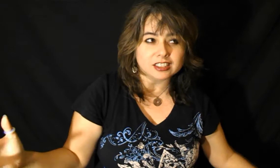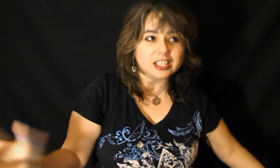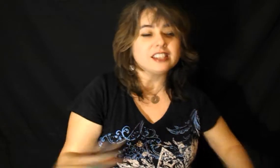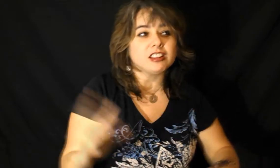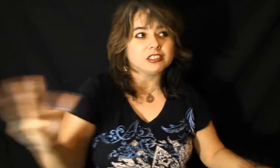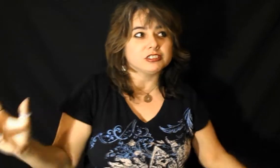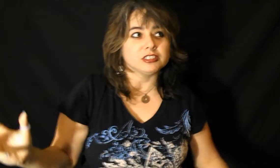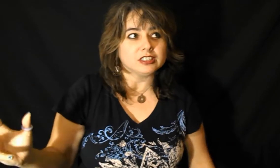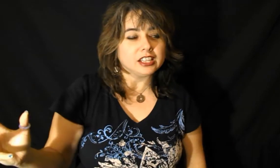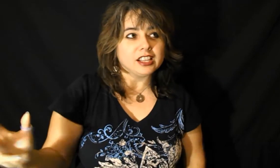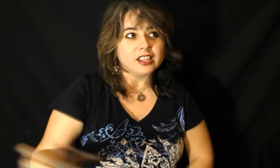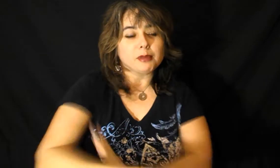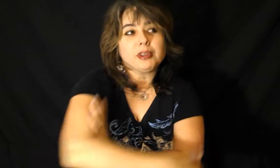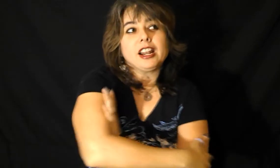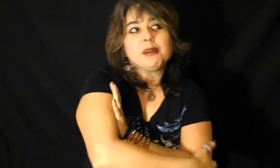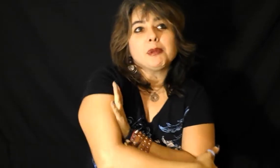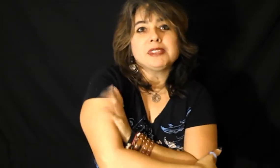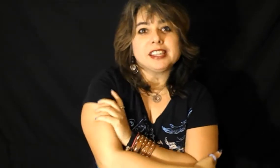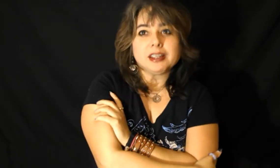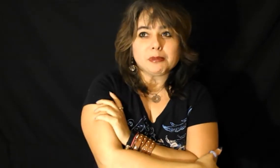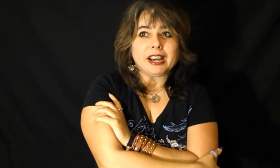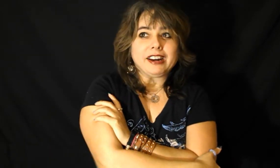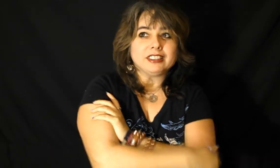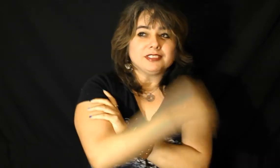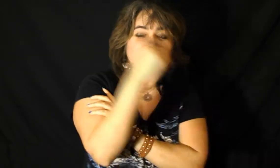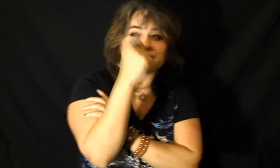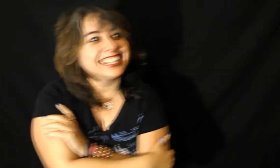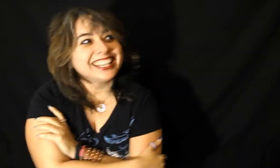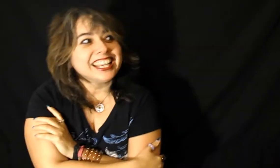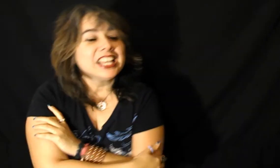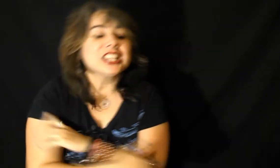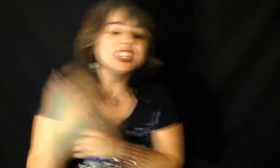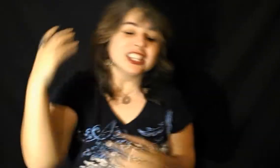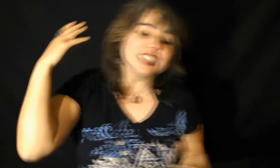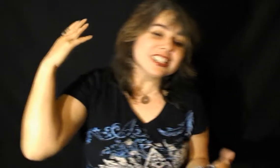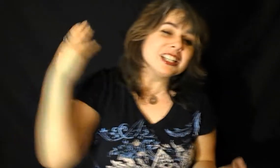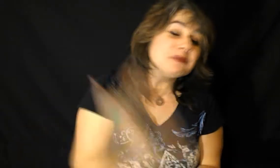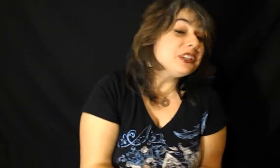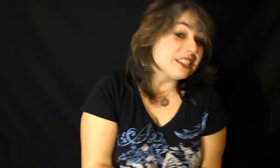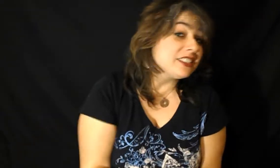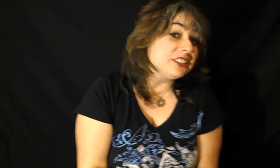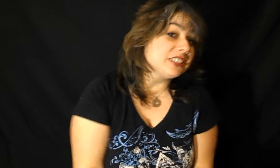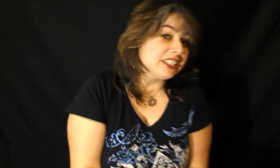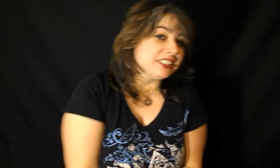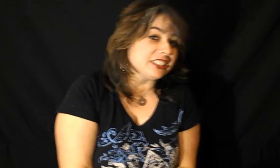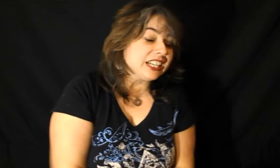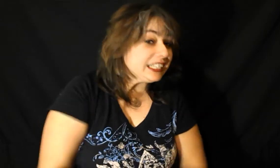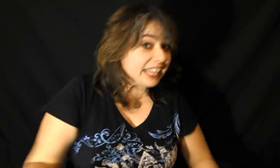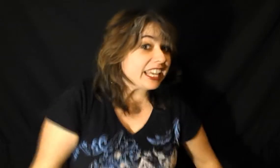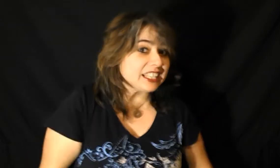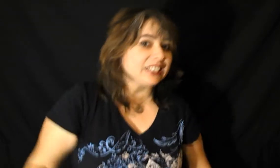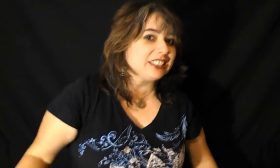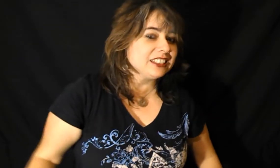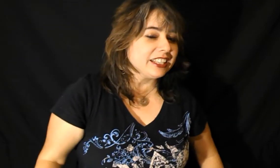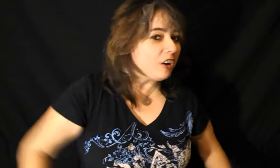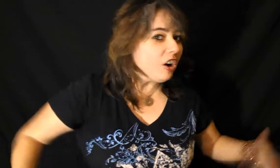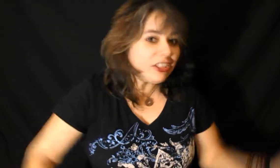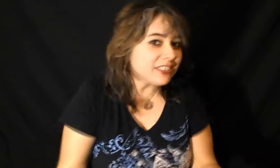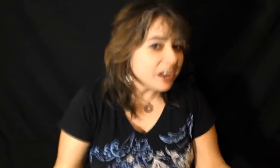that's all cool but I'm upset about there's gonna be a serial killer again like all the